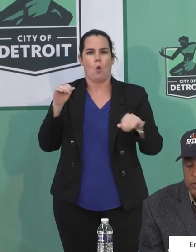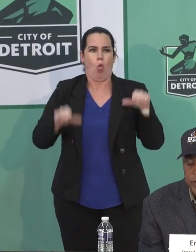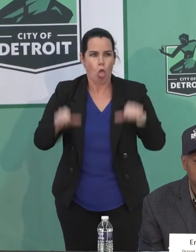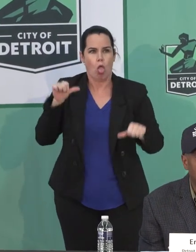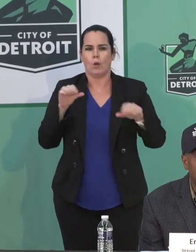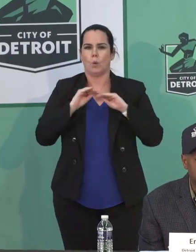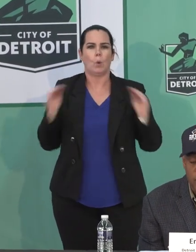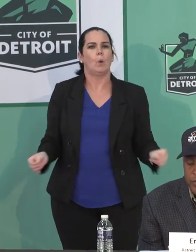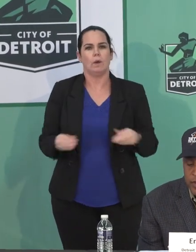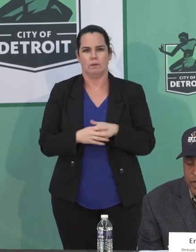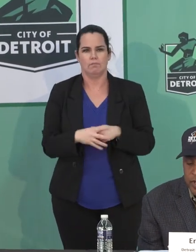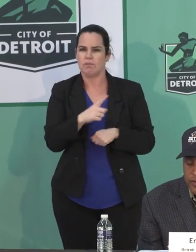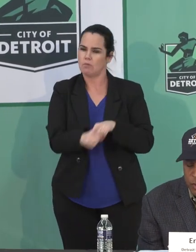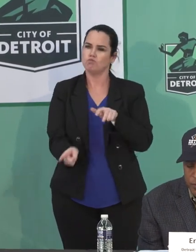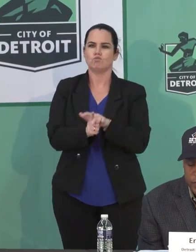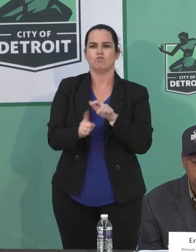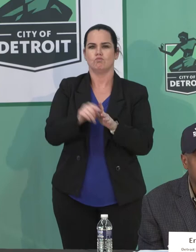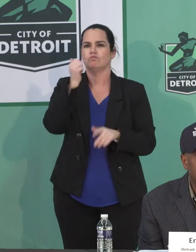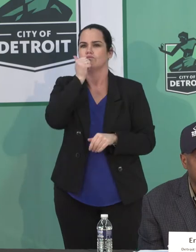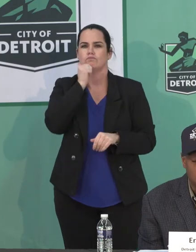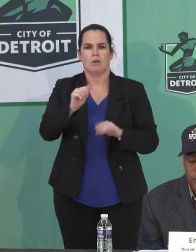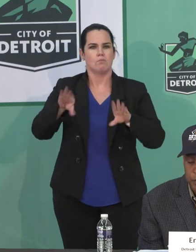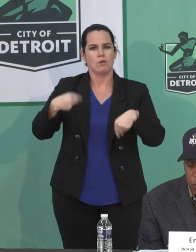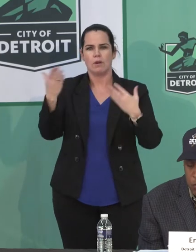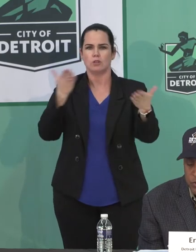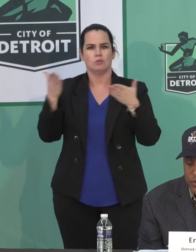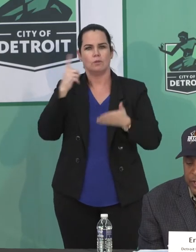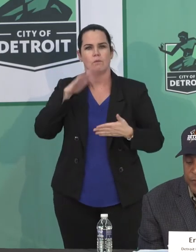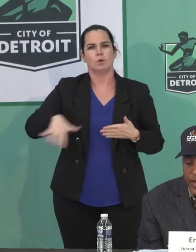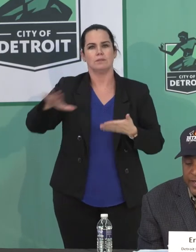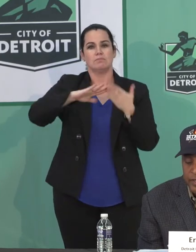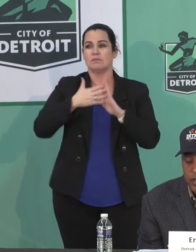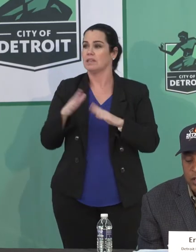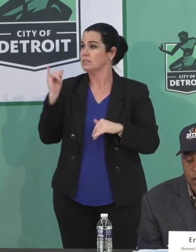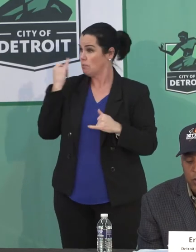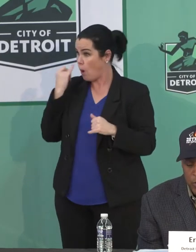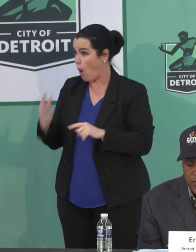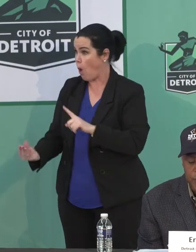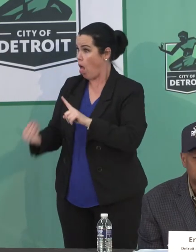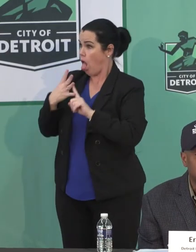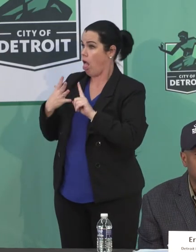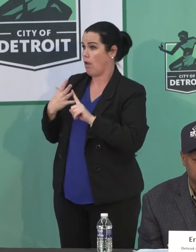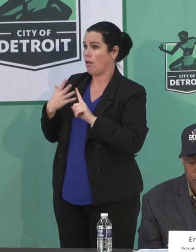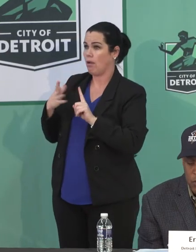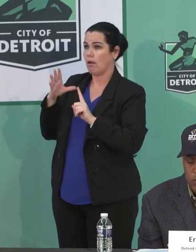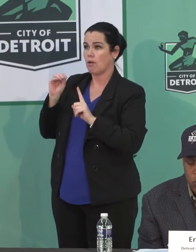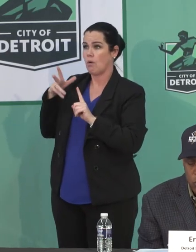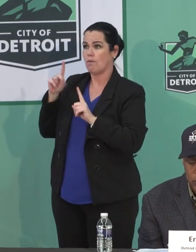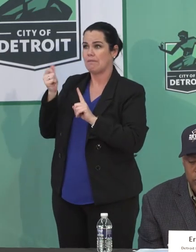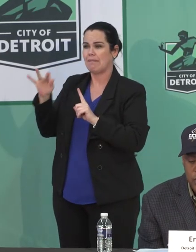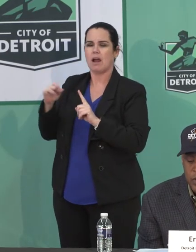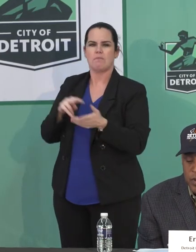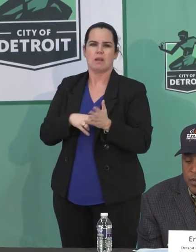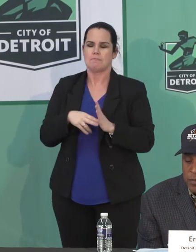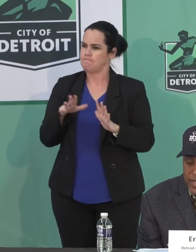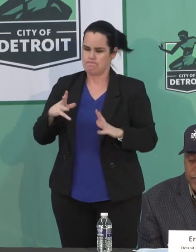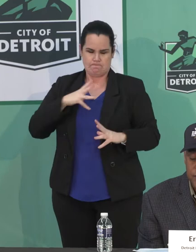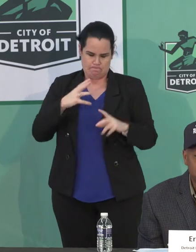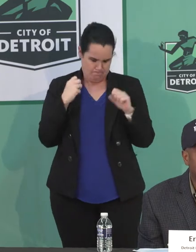crisis. They are showing up and serving. If they are exposed, they are fighting aggressively to return to work.